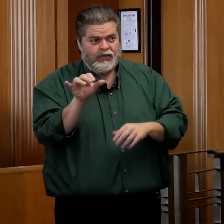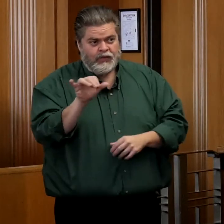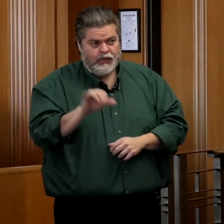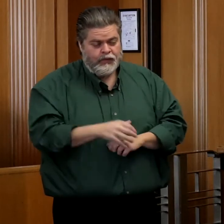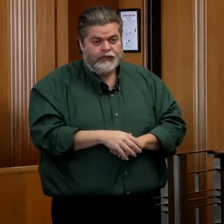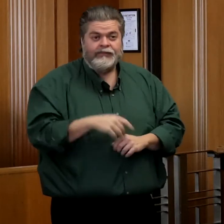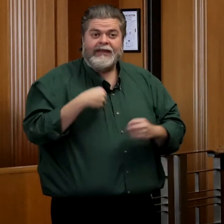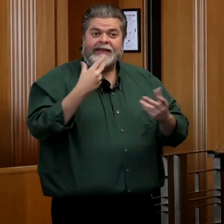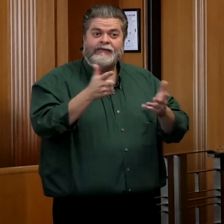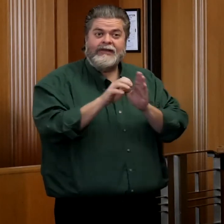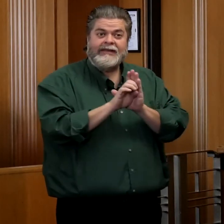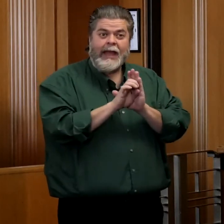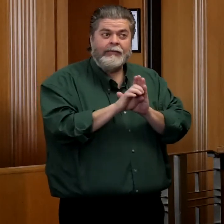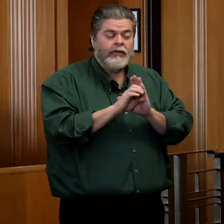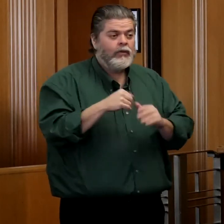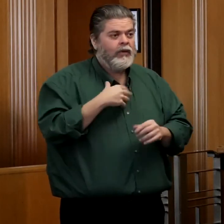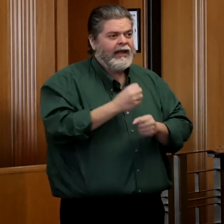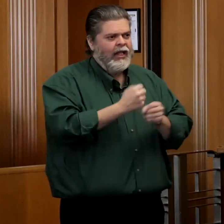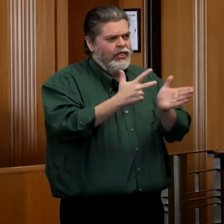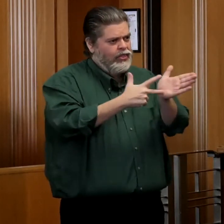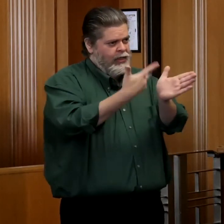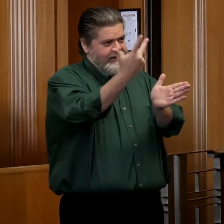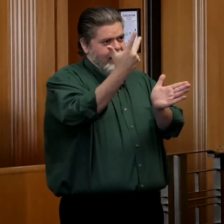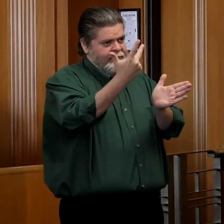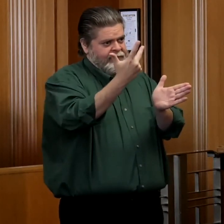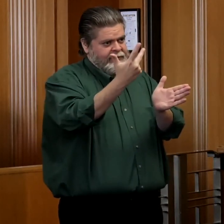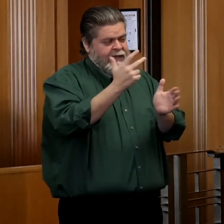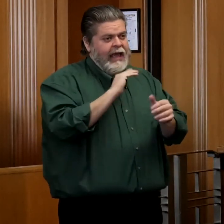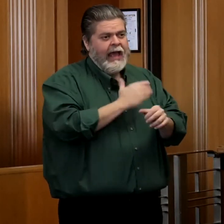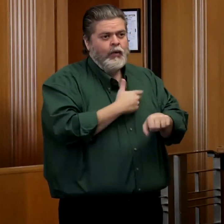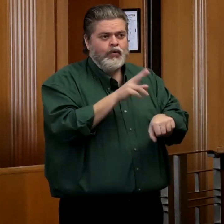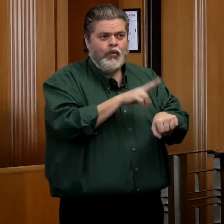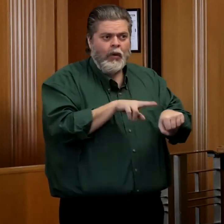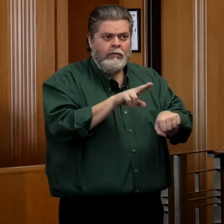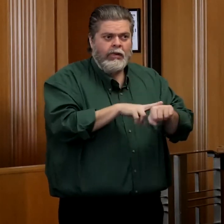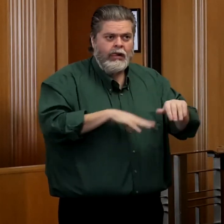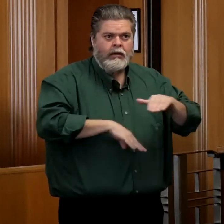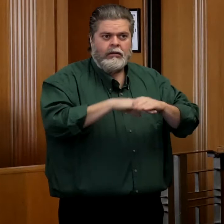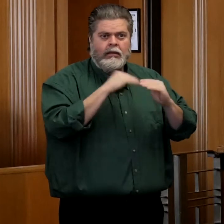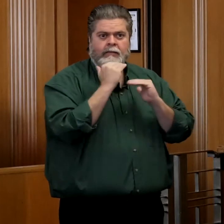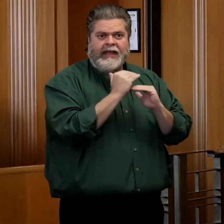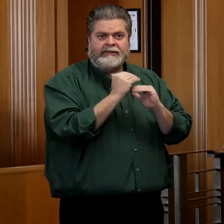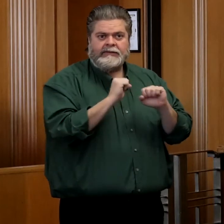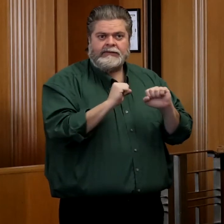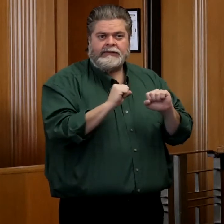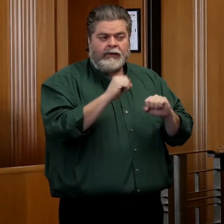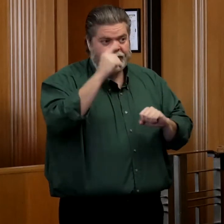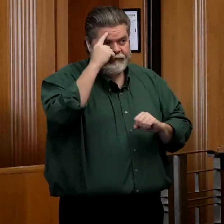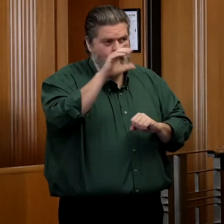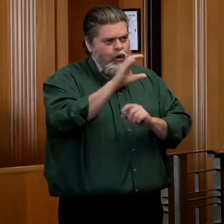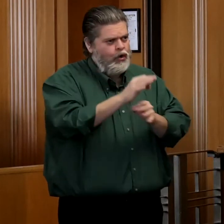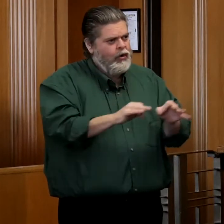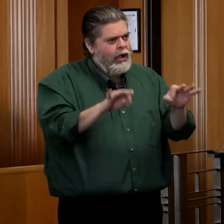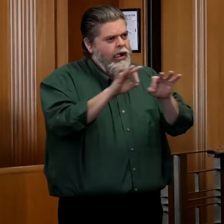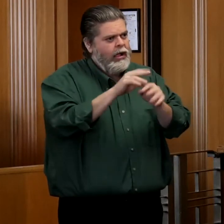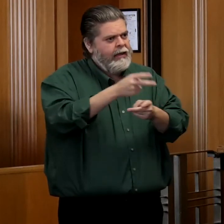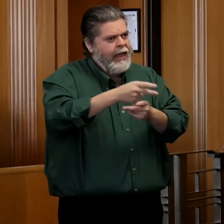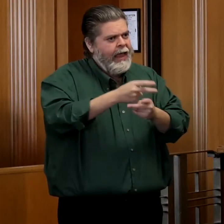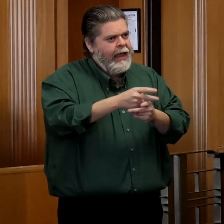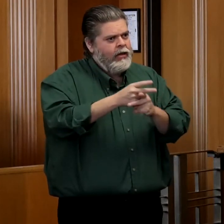we've got about three times our normal capacity of critical care patients in our hospital.